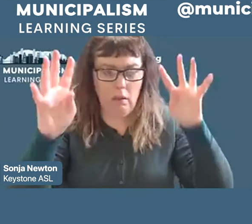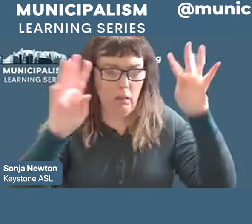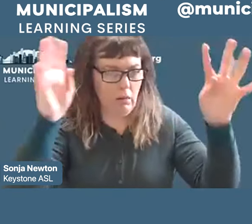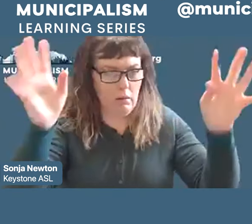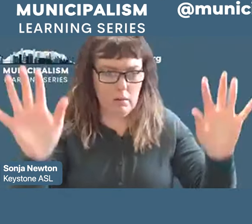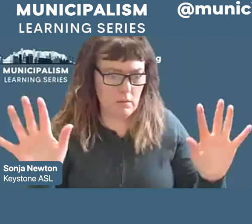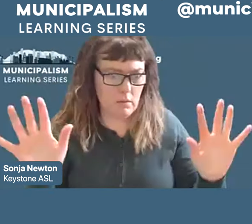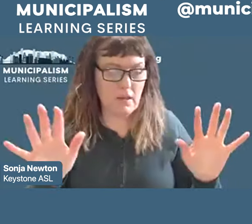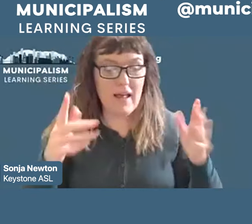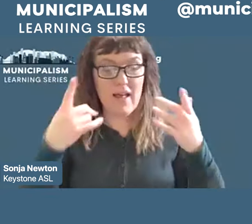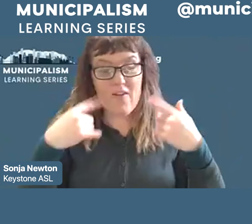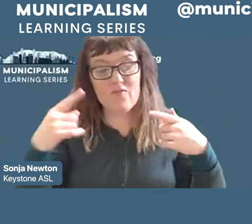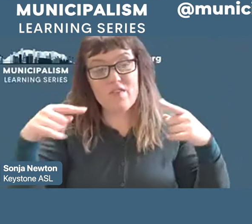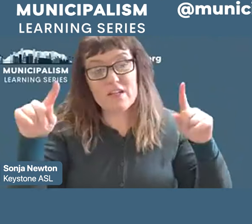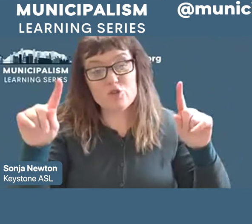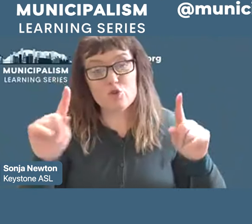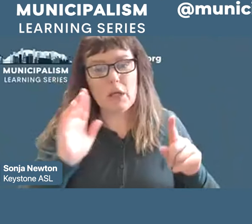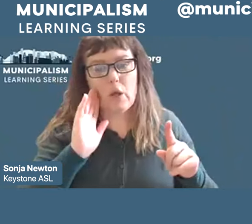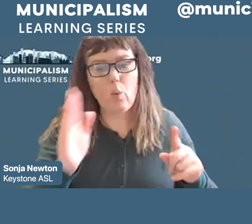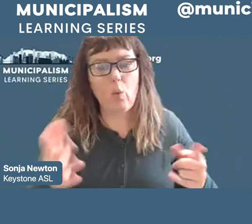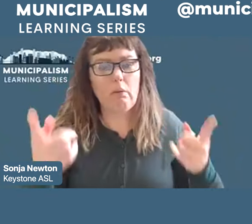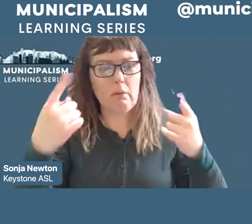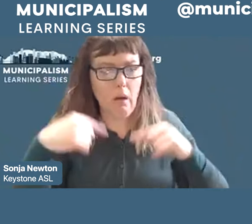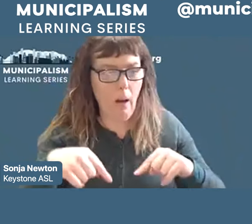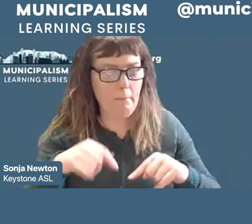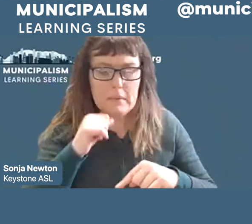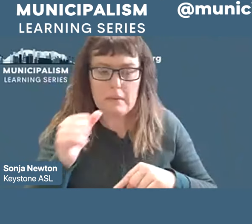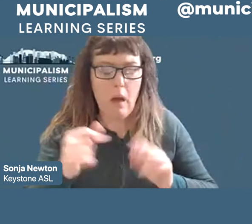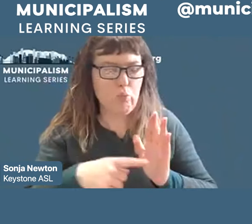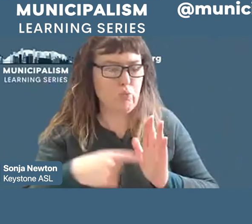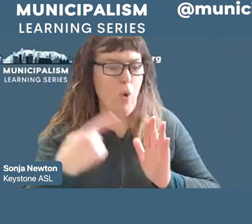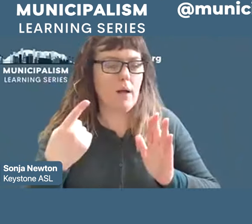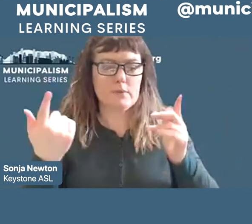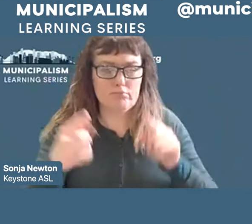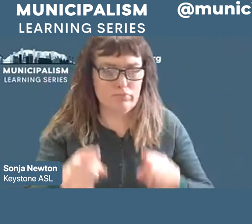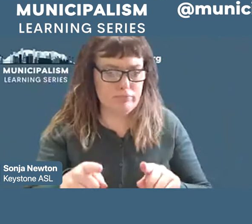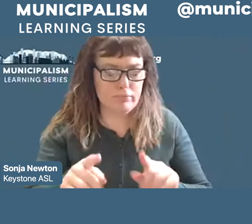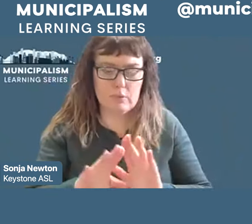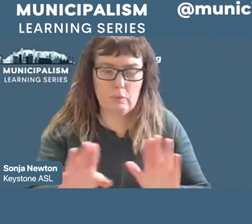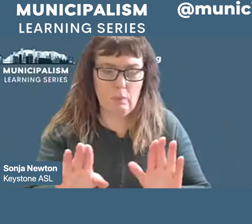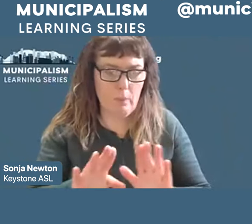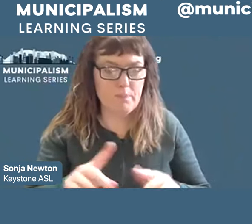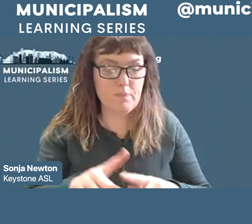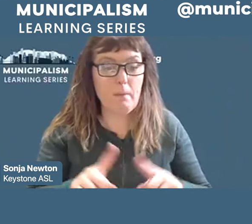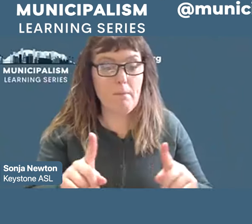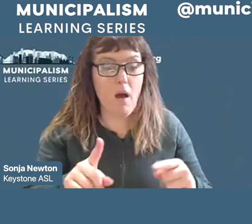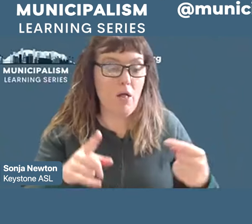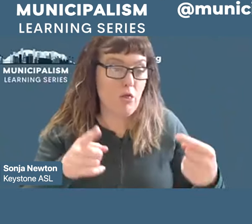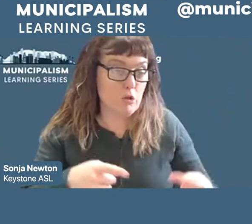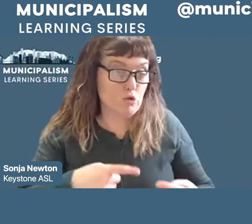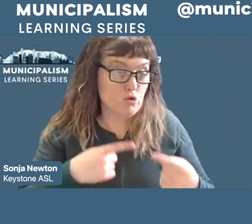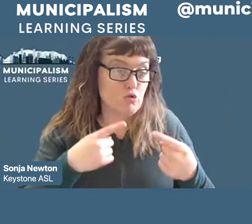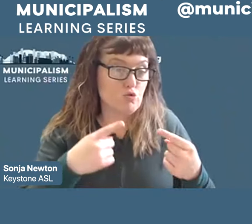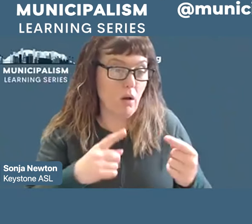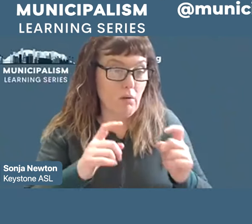Victory, he said, would come not in a single showdown, but the struggle held out promise to